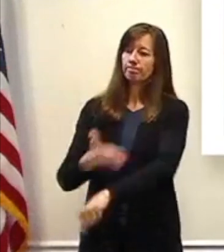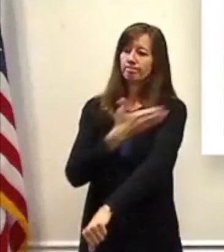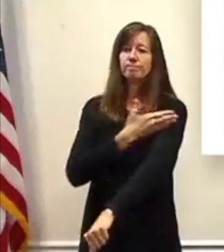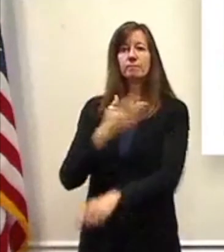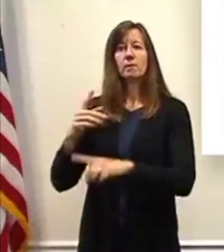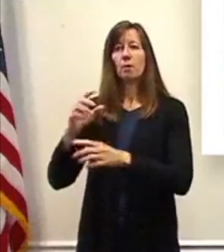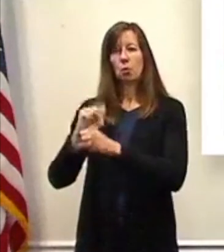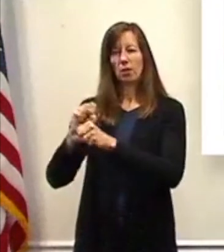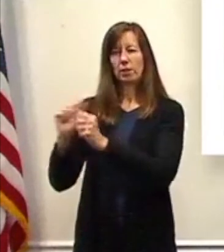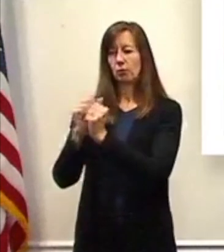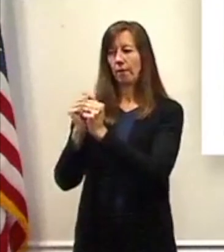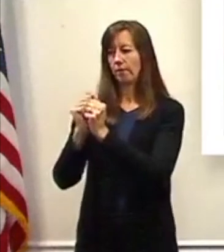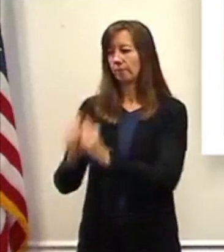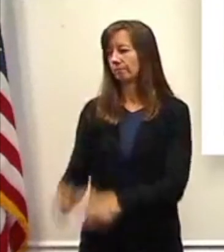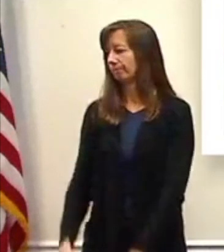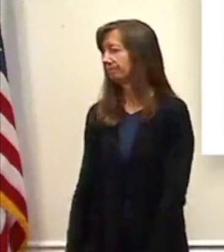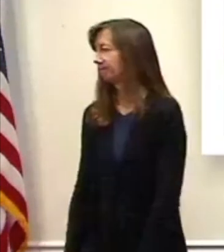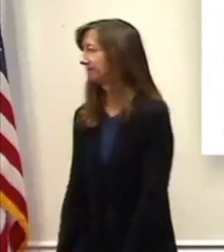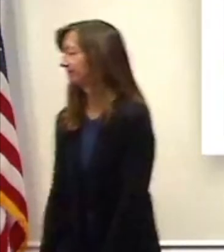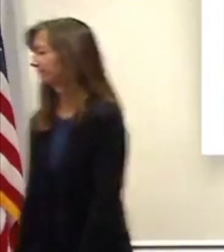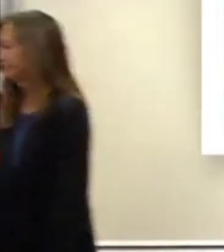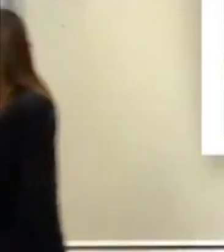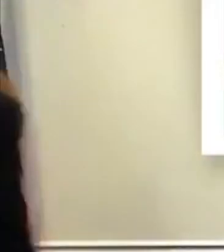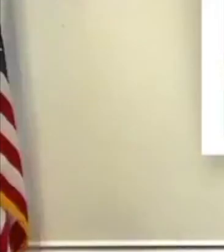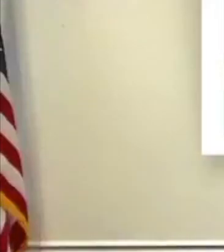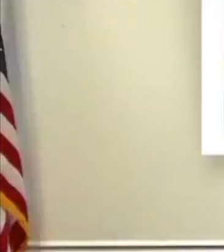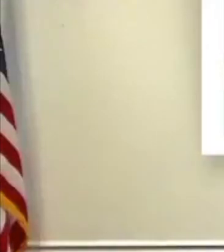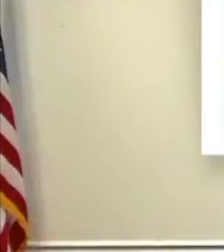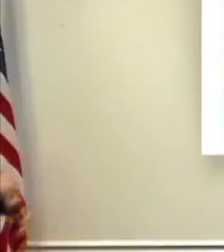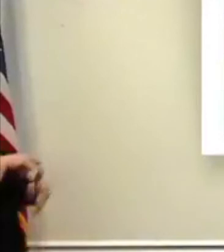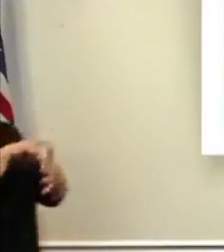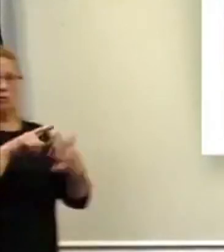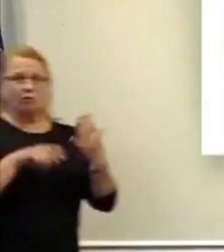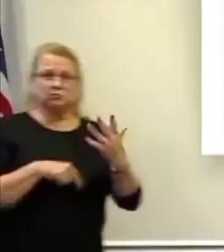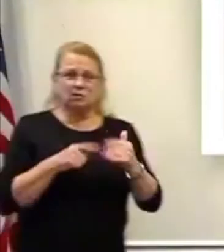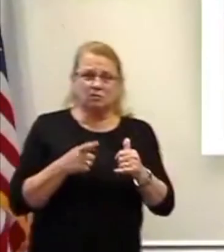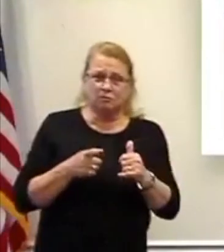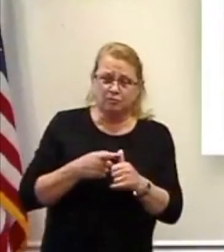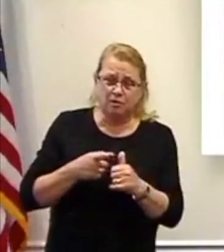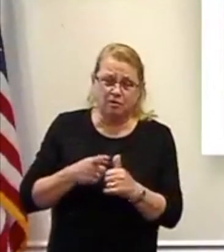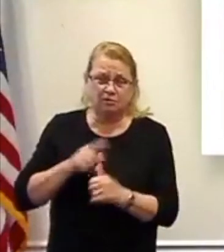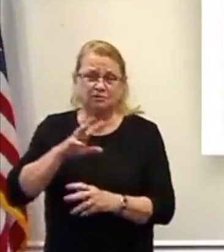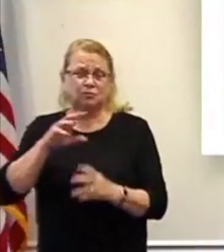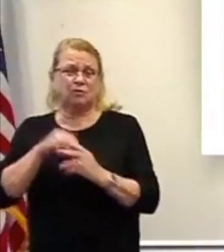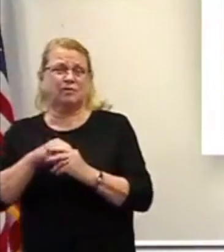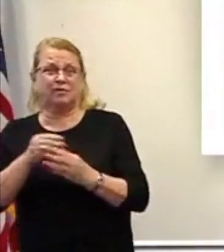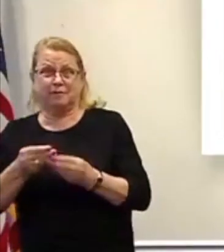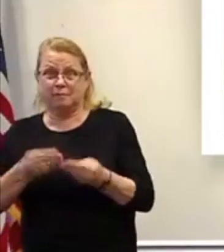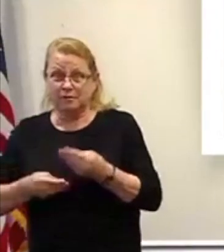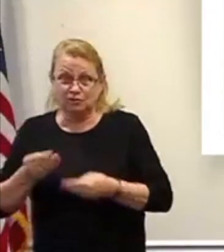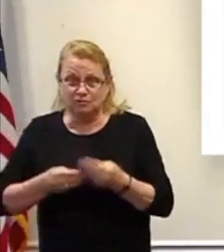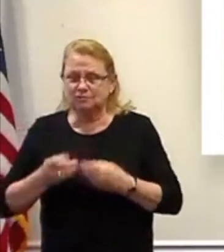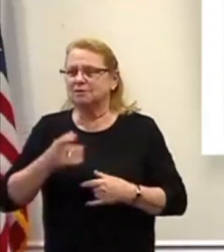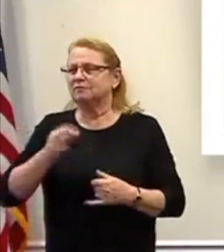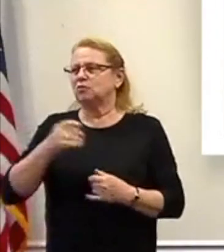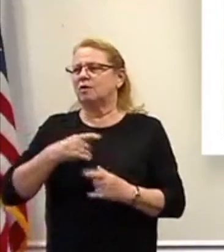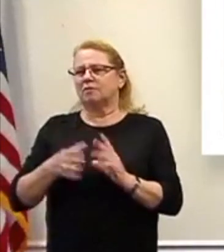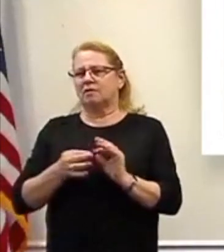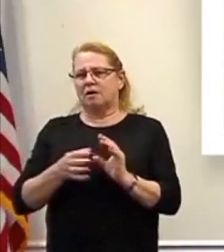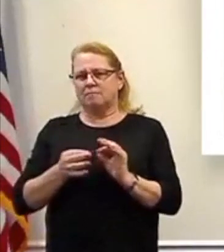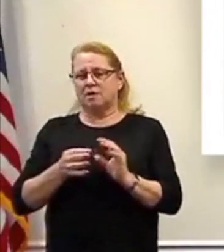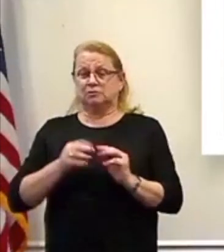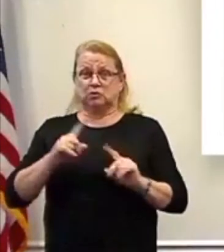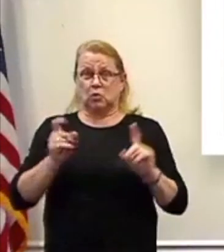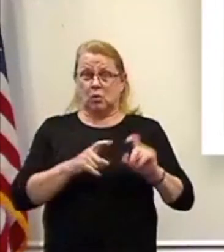those are the priorities within the budget. If you have questions, add them to the comments section below the live stream or dial zero. This is County